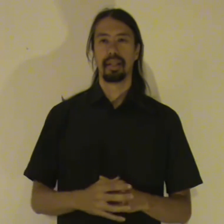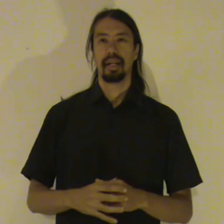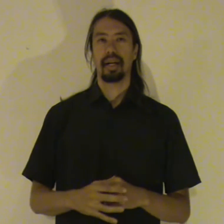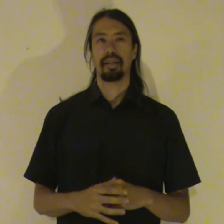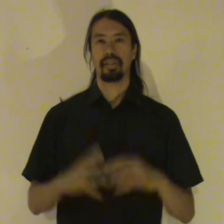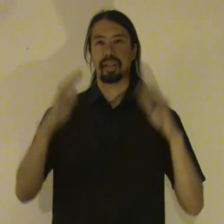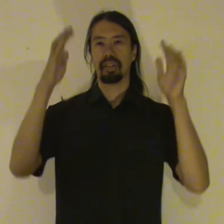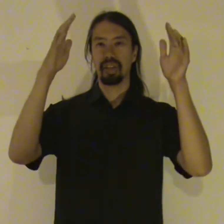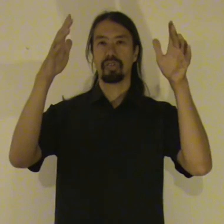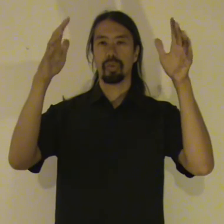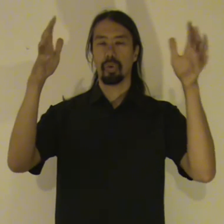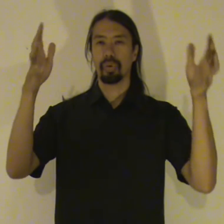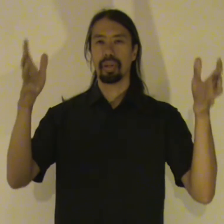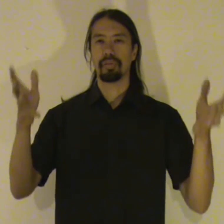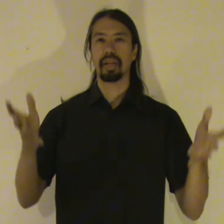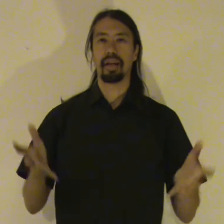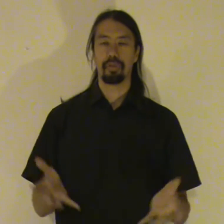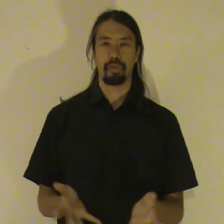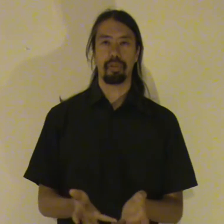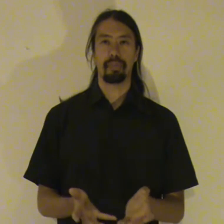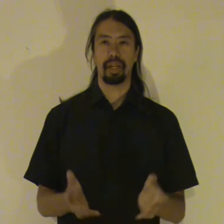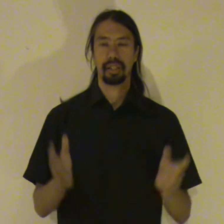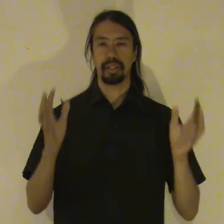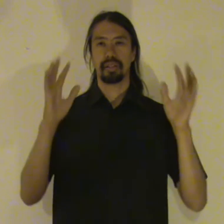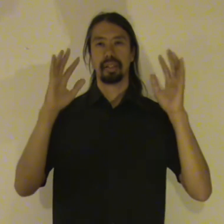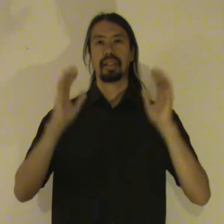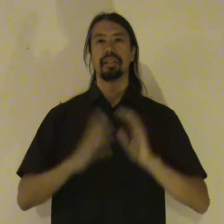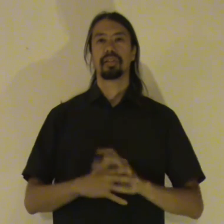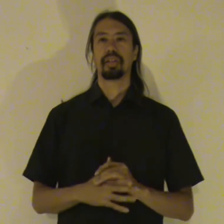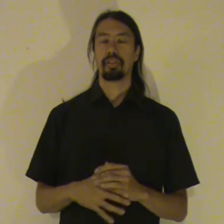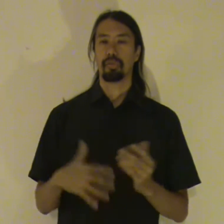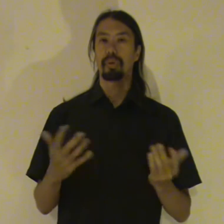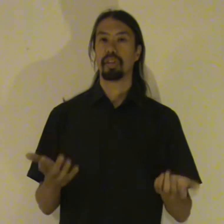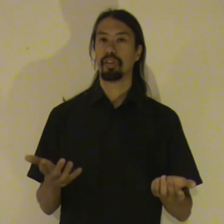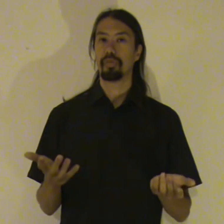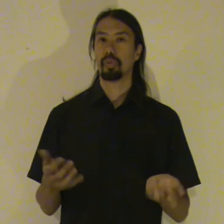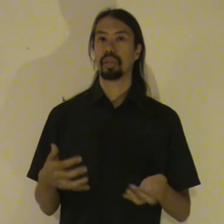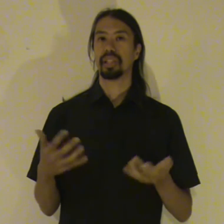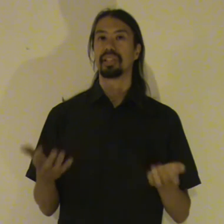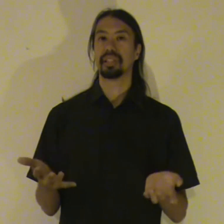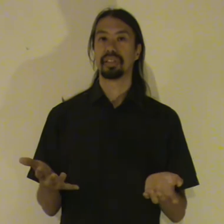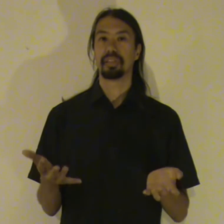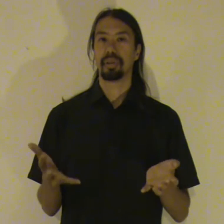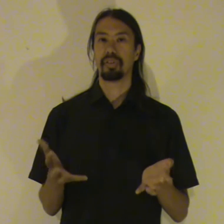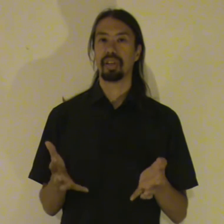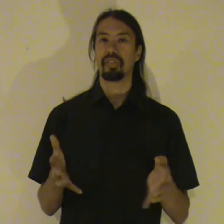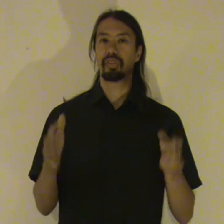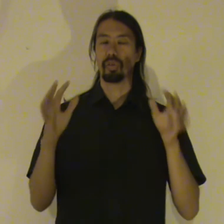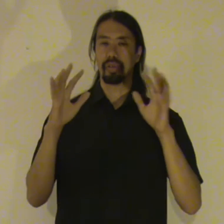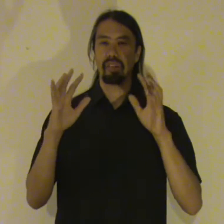And it exists on all the different levels of vibration. So then it is probably something which exists. Because it exists on all these